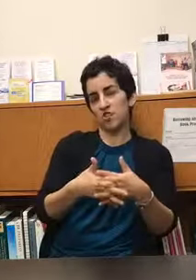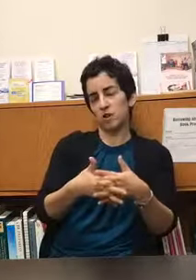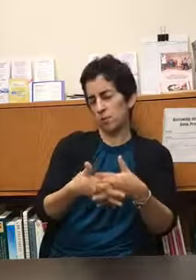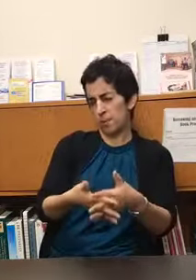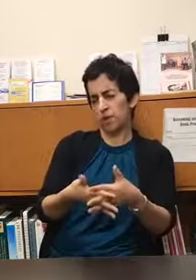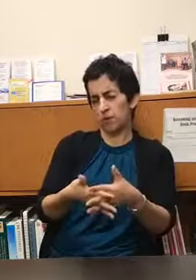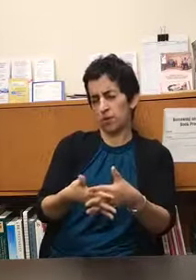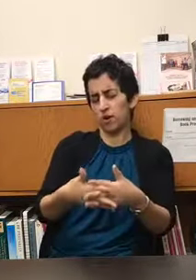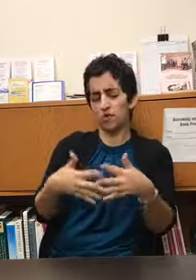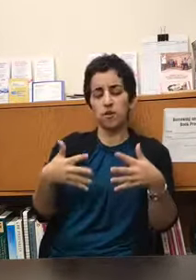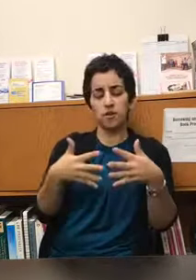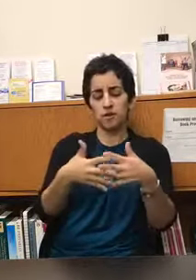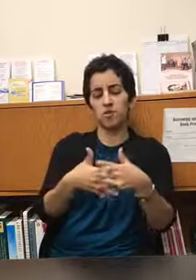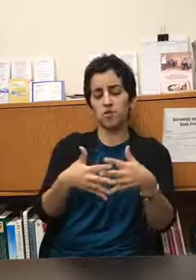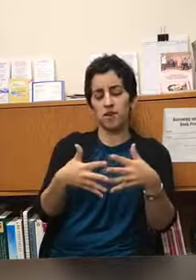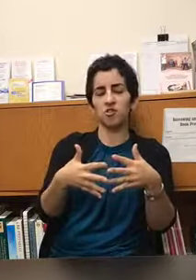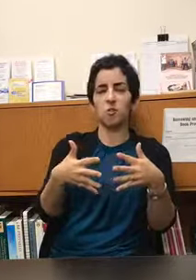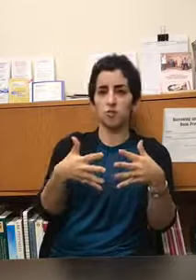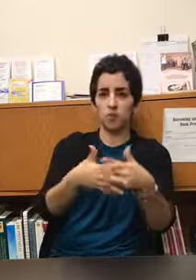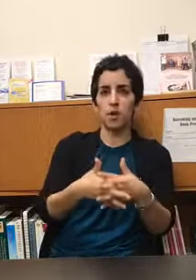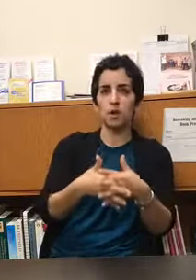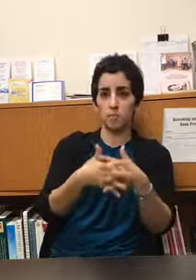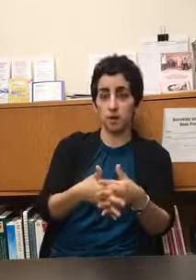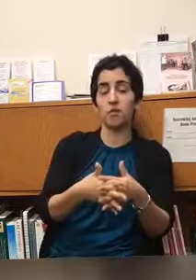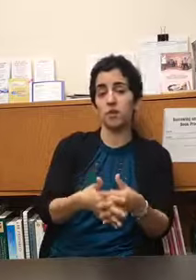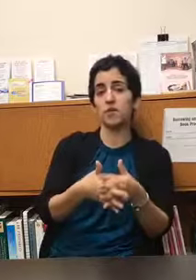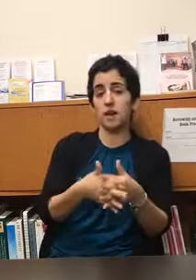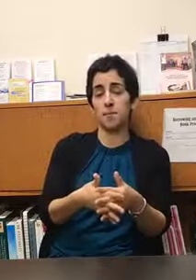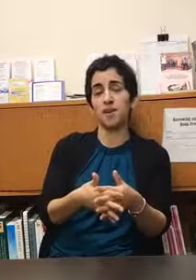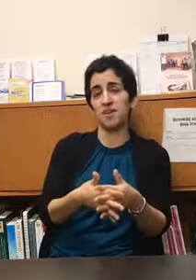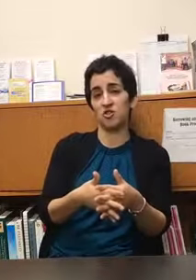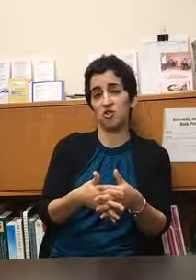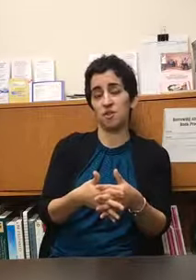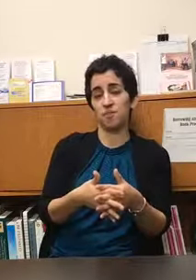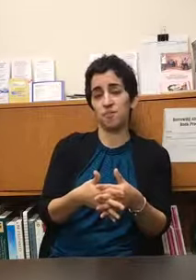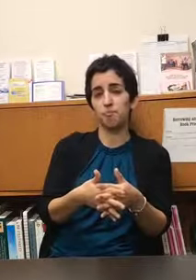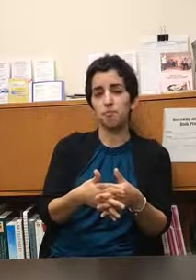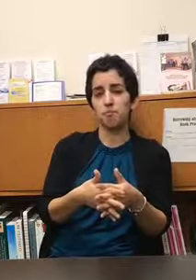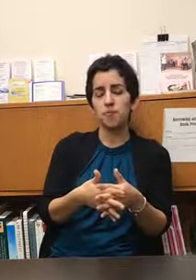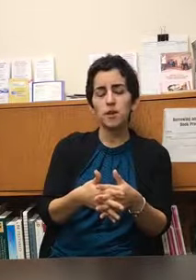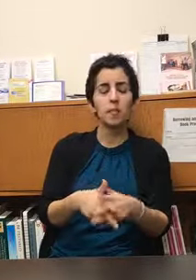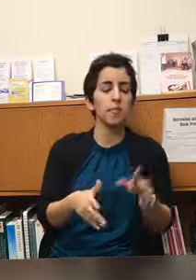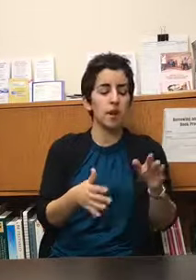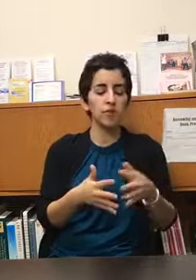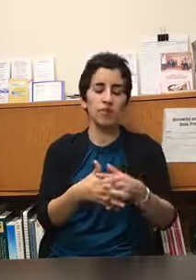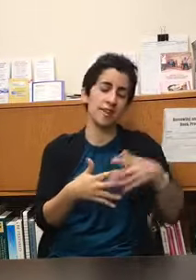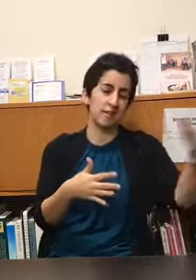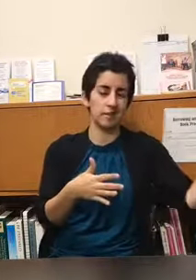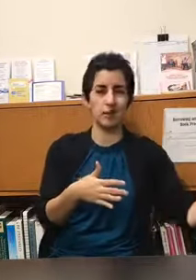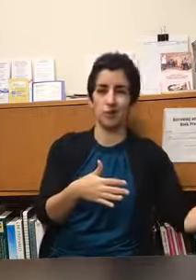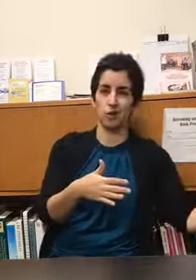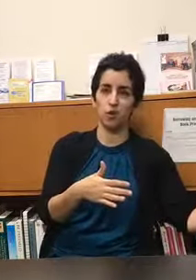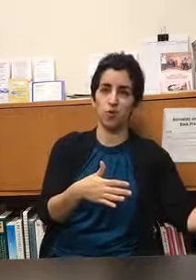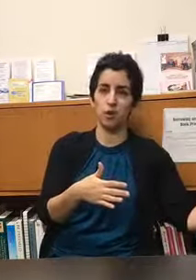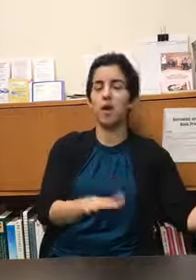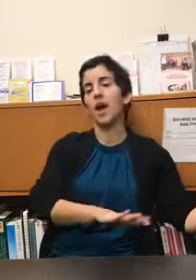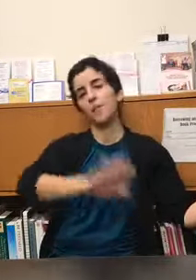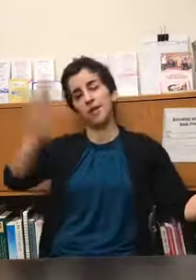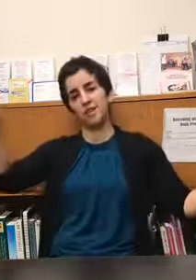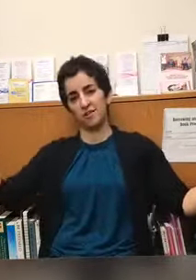i'm answering the question there is an intersection between mindfulness and meditation but mindfulness can stand alone and meditation